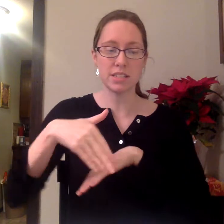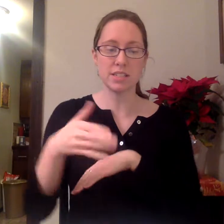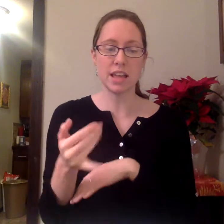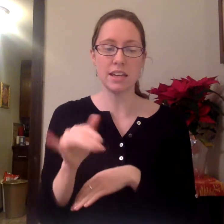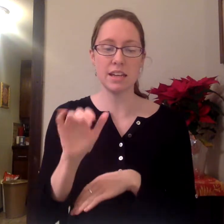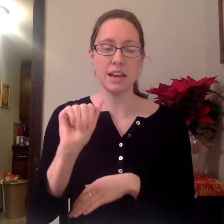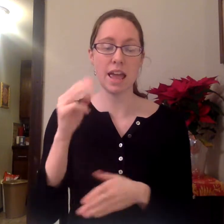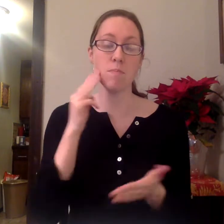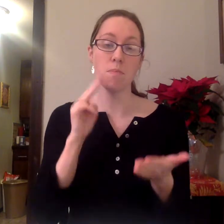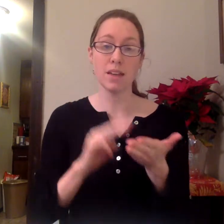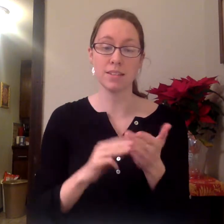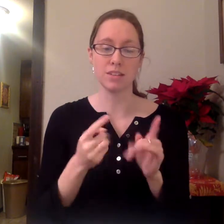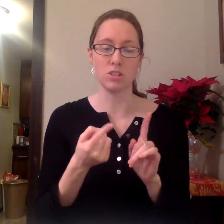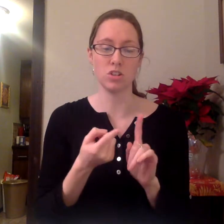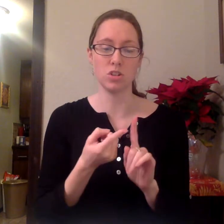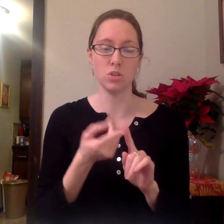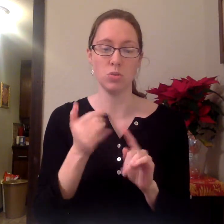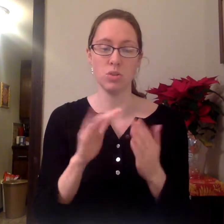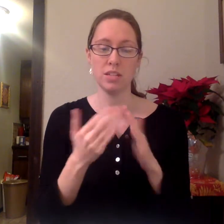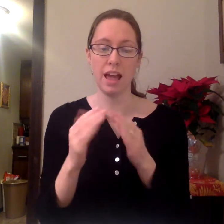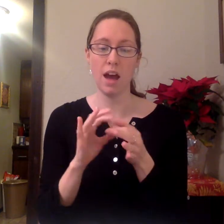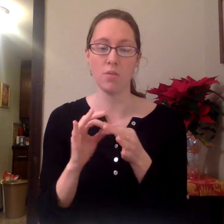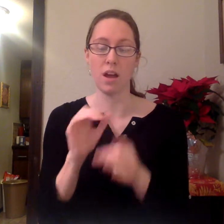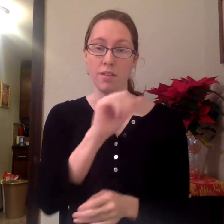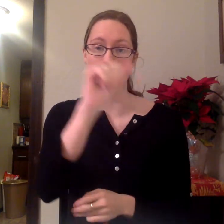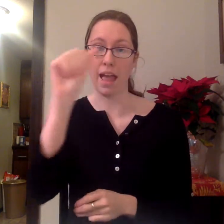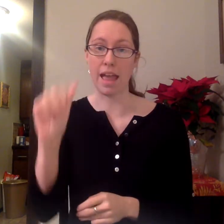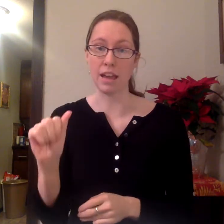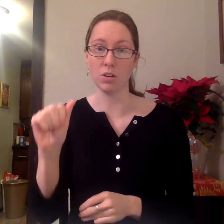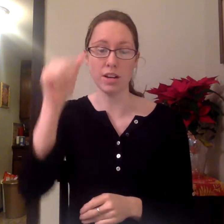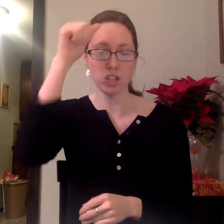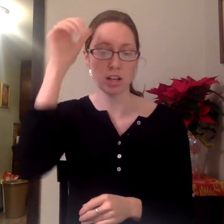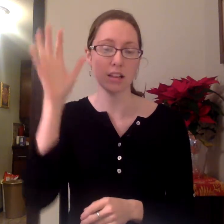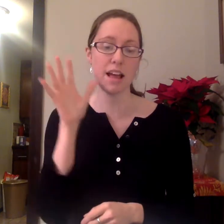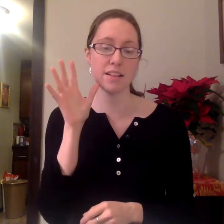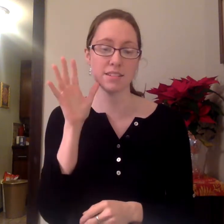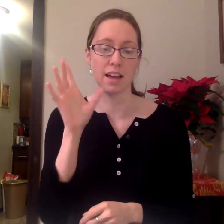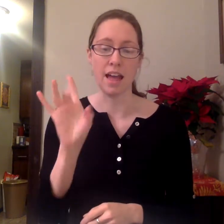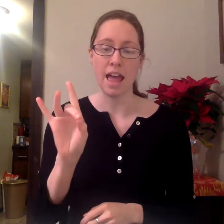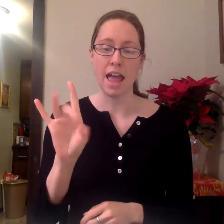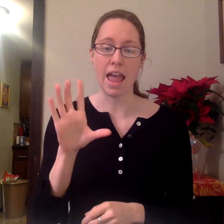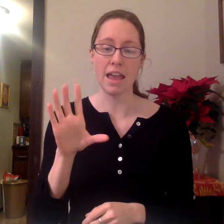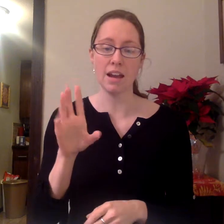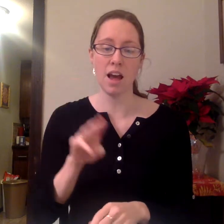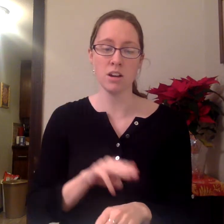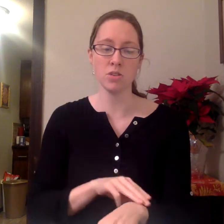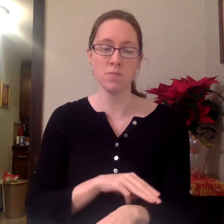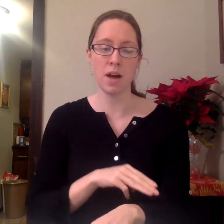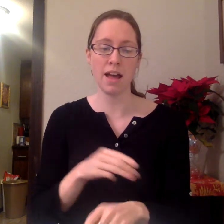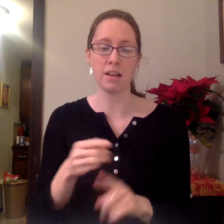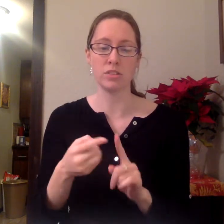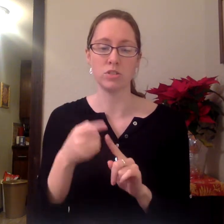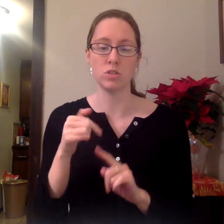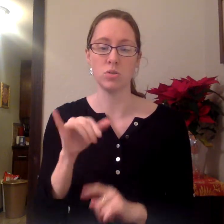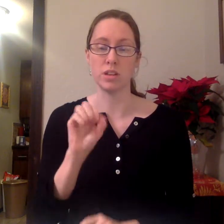sending a message to the town of Anchorage, Alaska, 800 miles to the